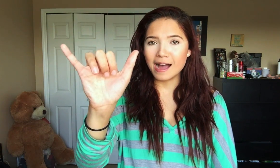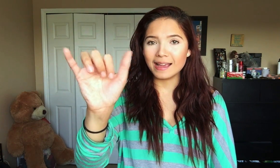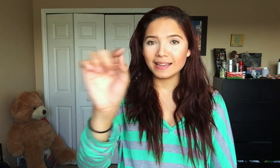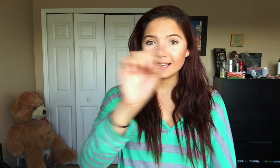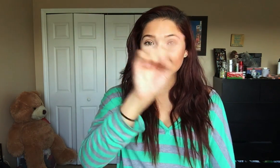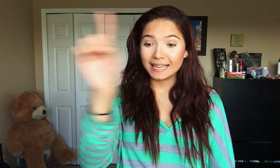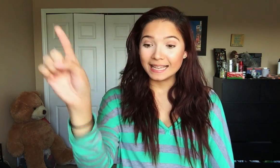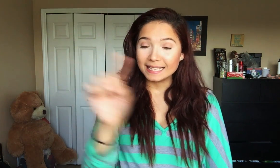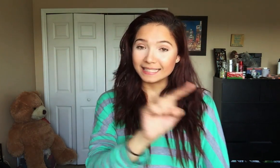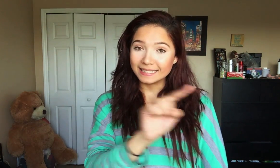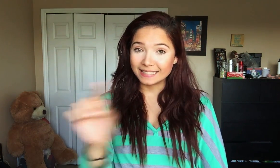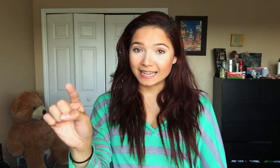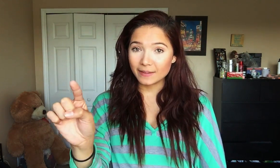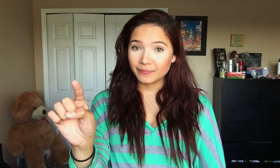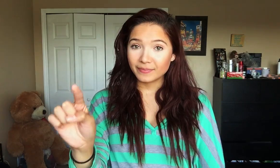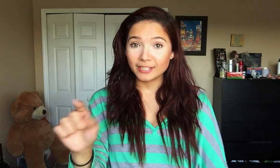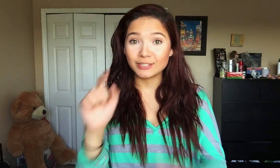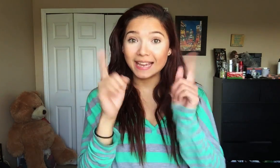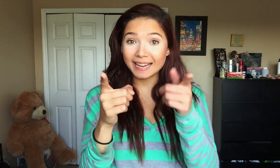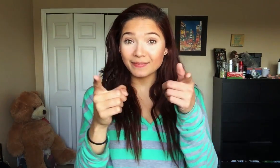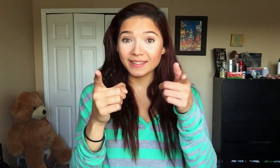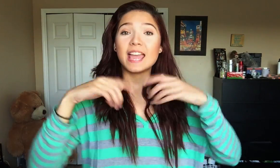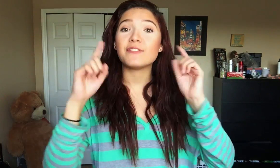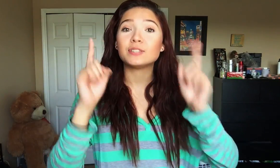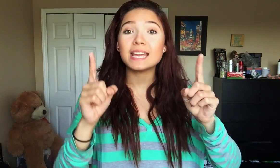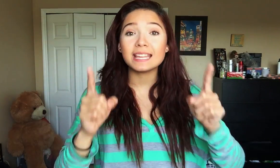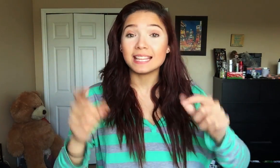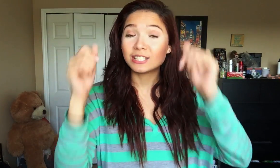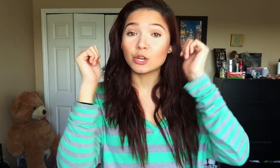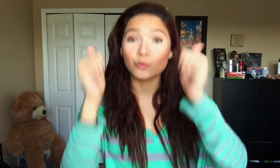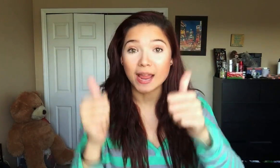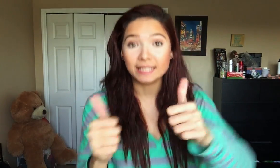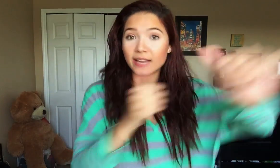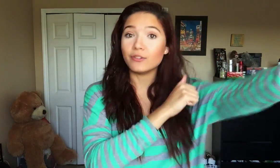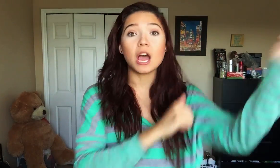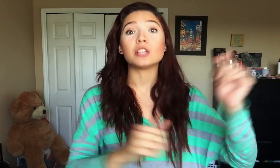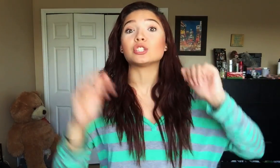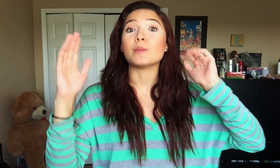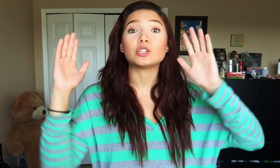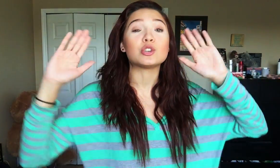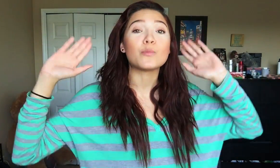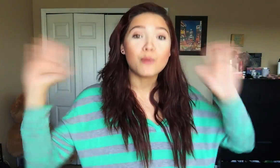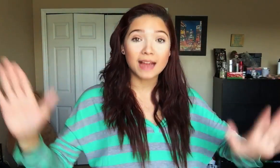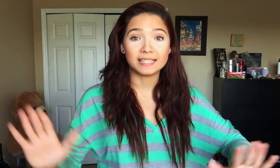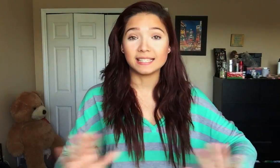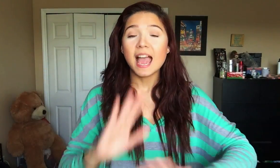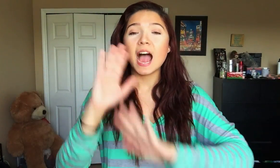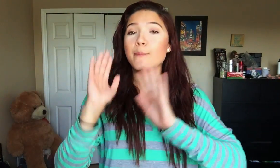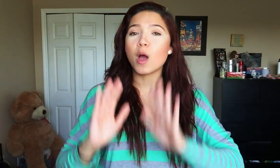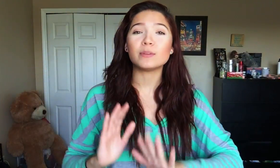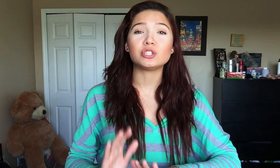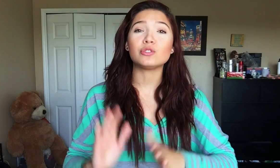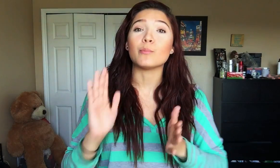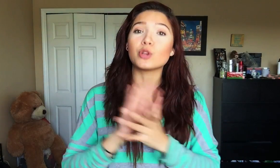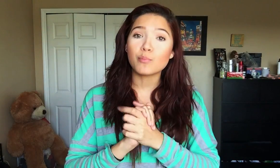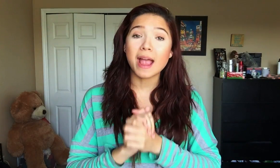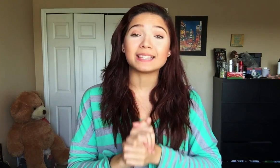Z did you get it if you did that's great if not just make sure you practice I promise you the more you practice